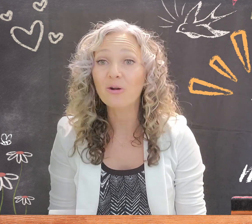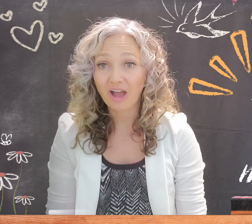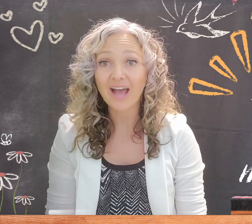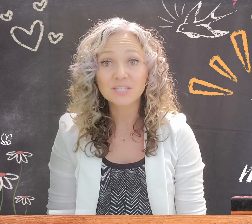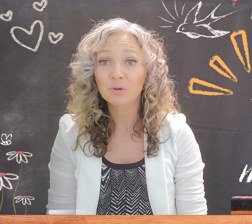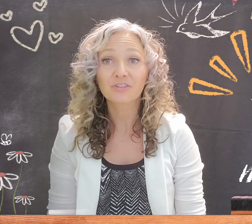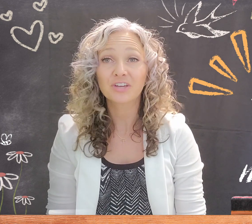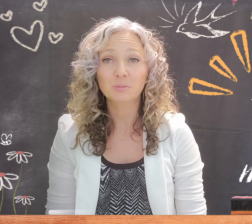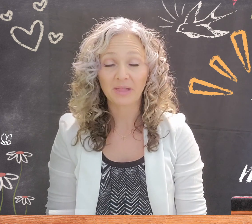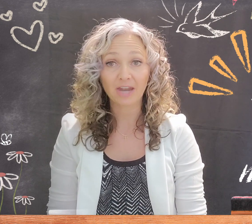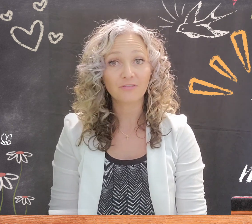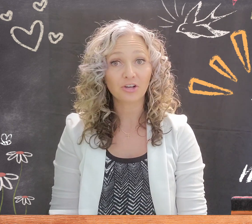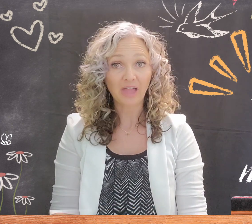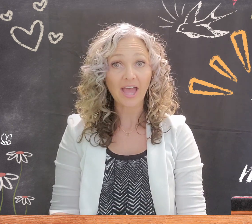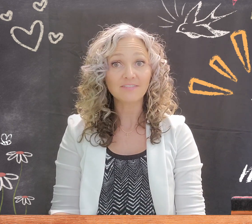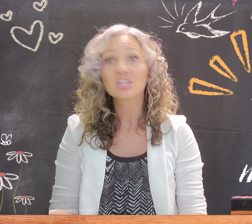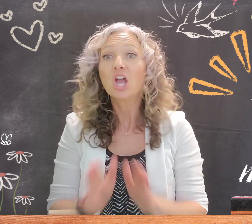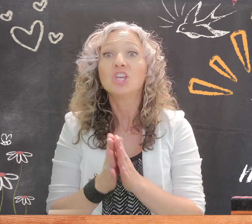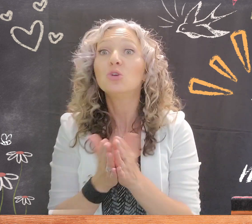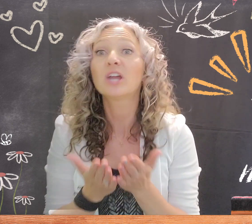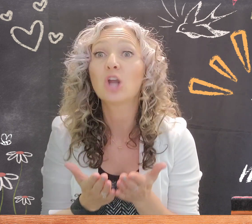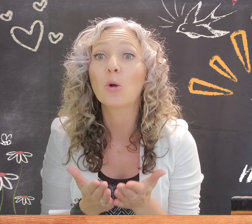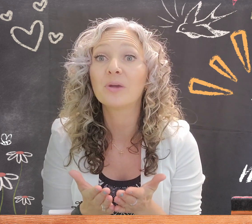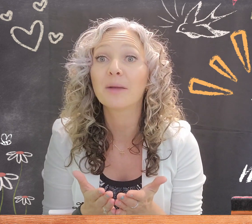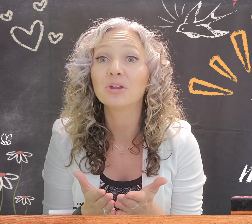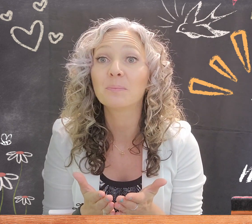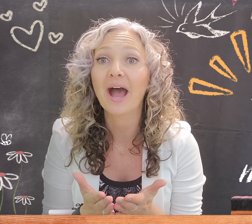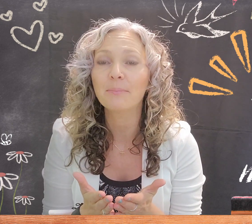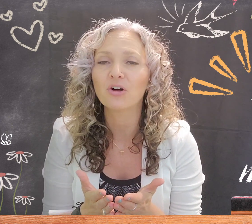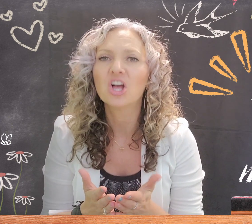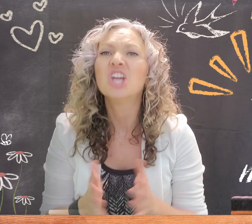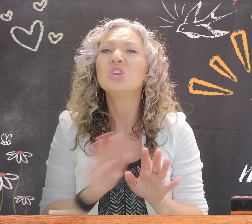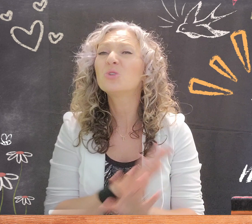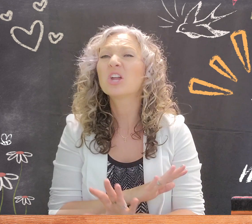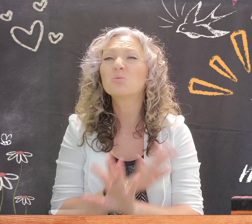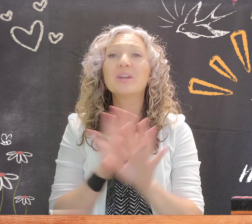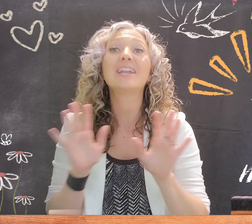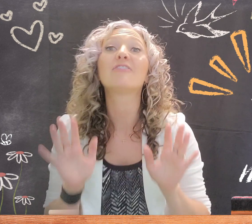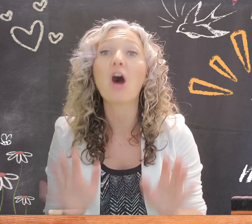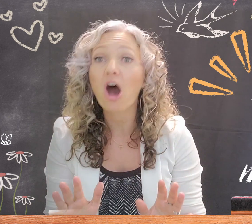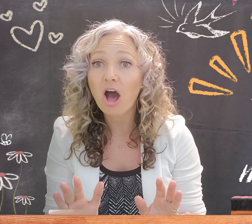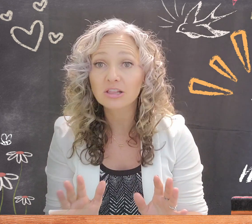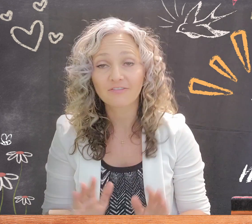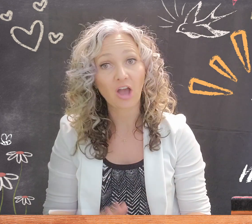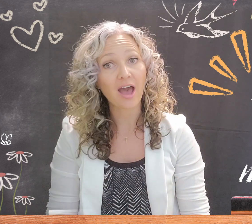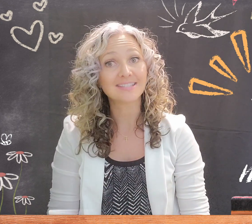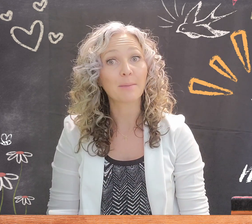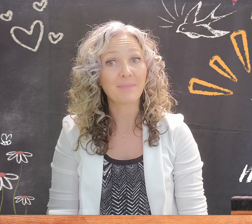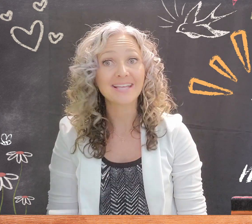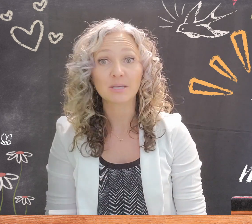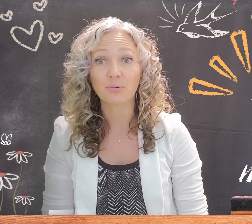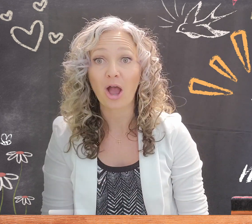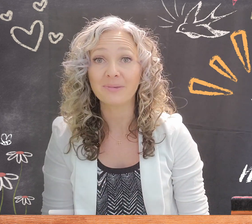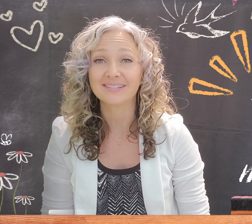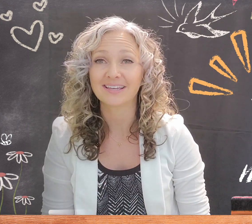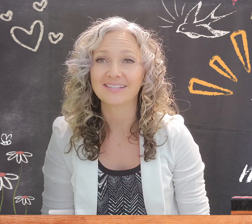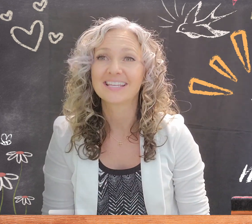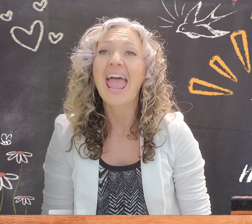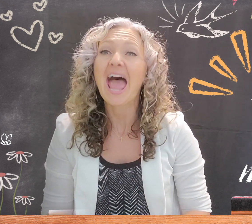God's perfect plan for your lives, you can open up your Bible. You can read of all of God's amazing promises and